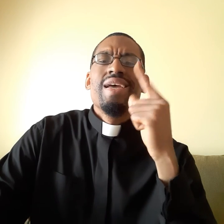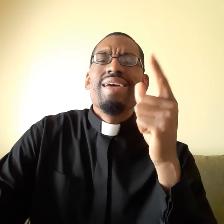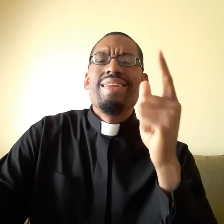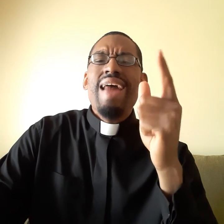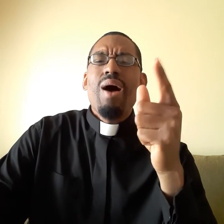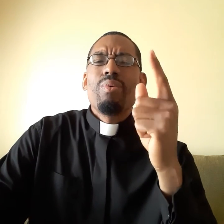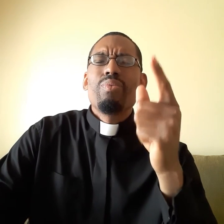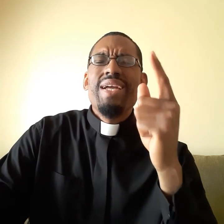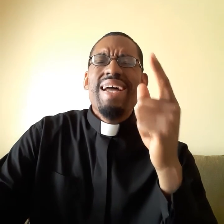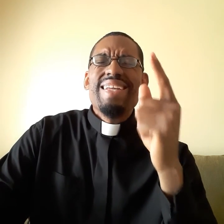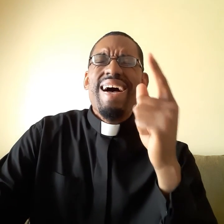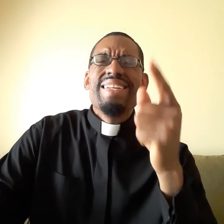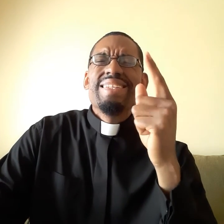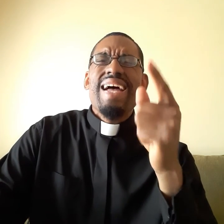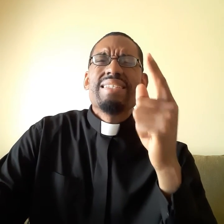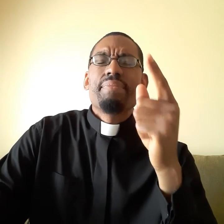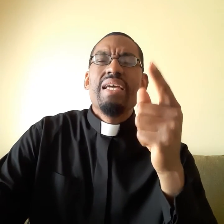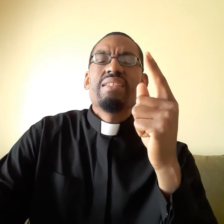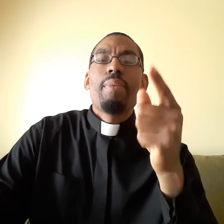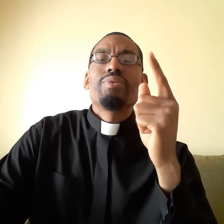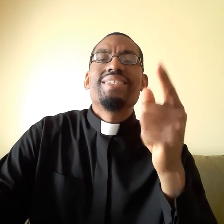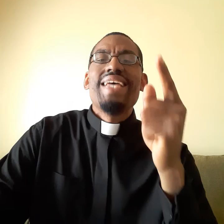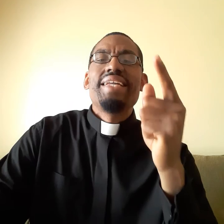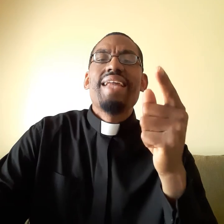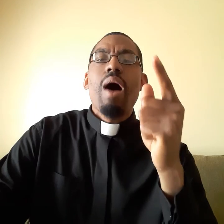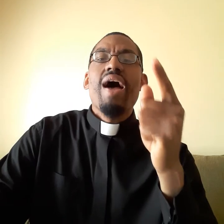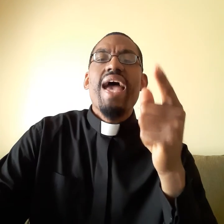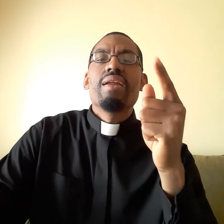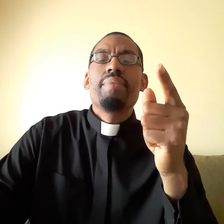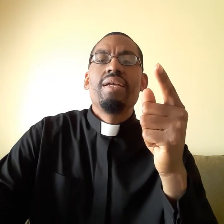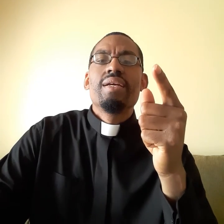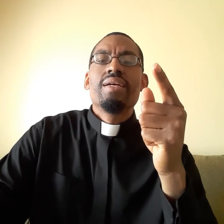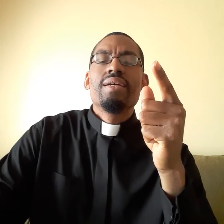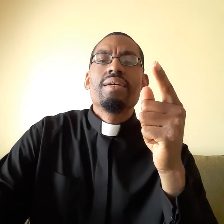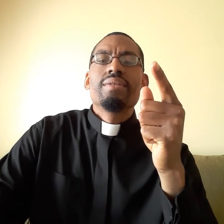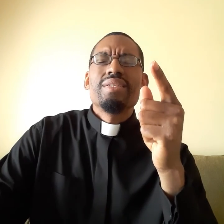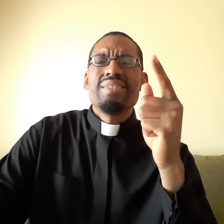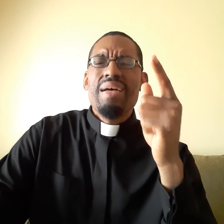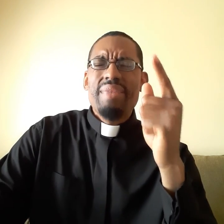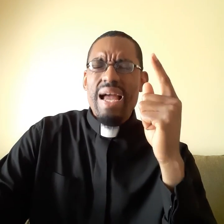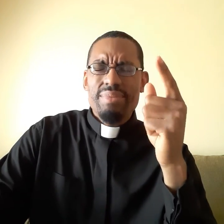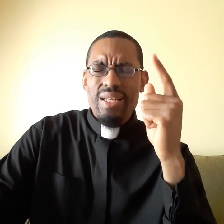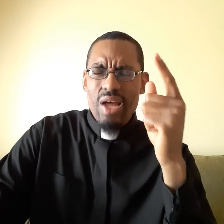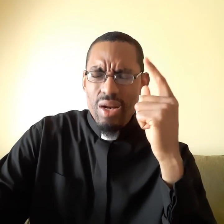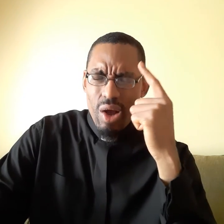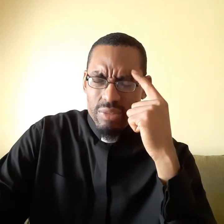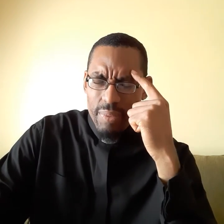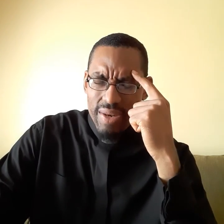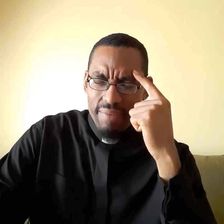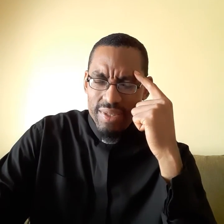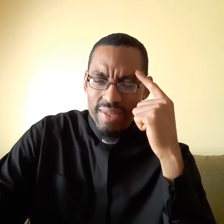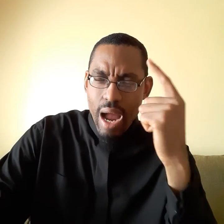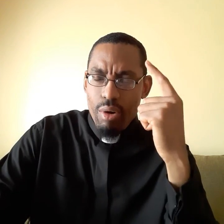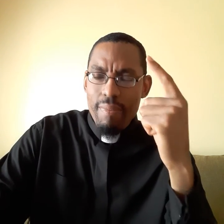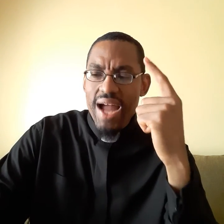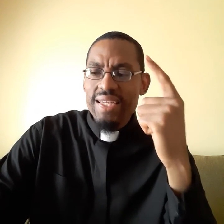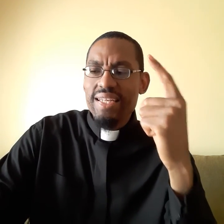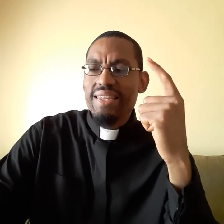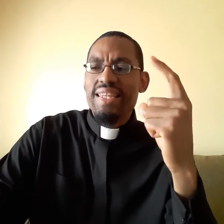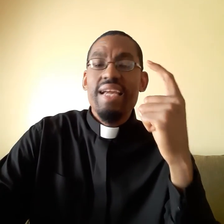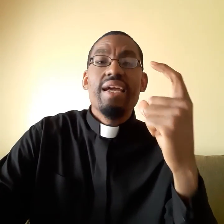Now, we got to understand some things about Satan, our enemy. See, sometimes a lot of God's people have this narrow-minded thinking